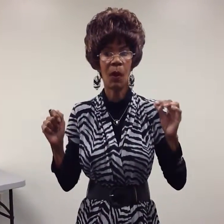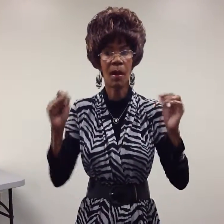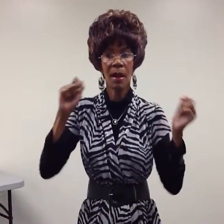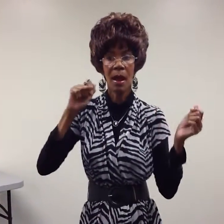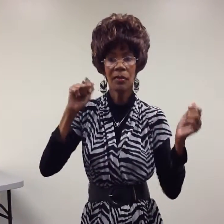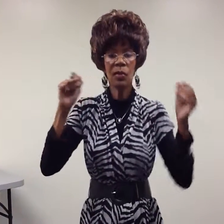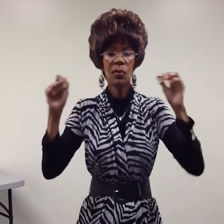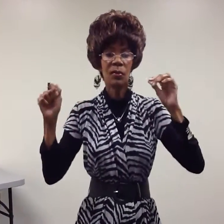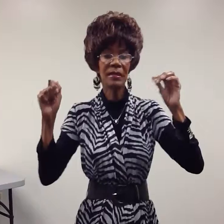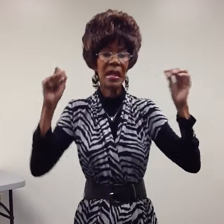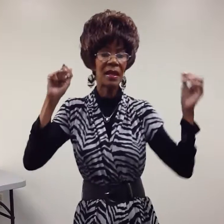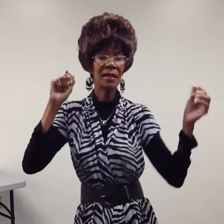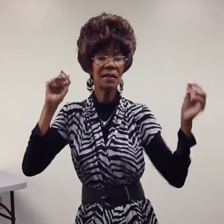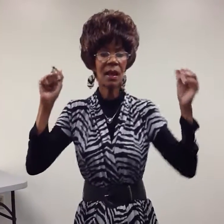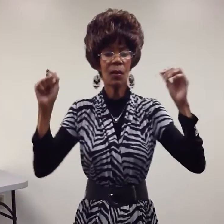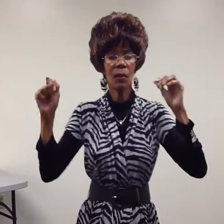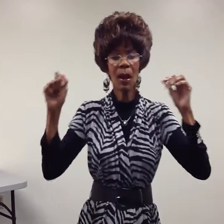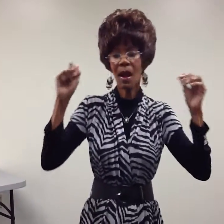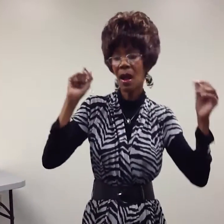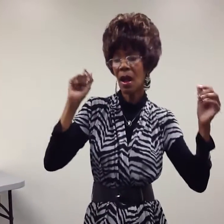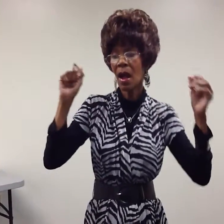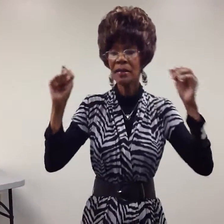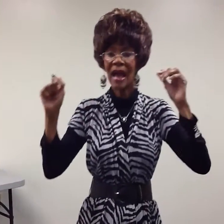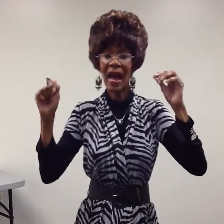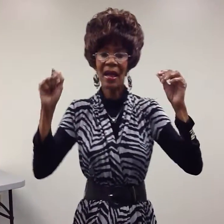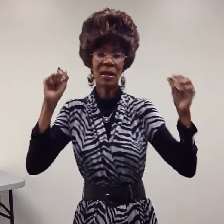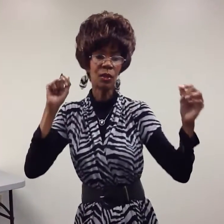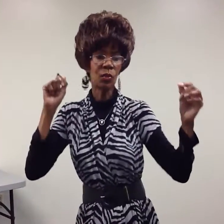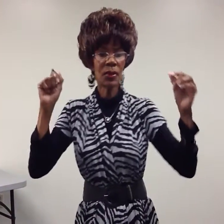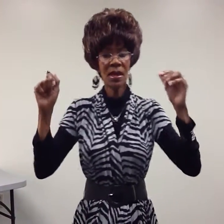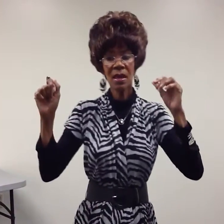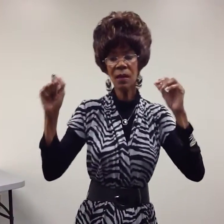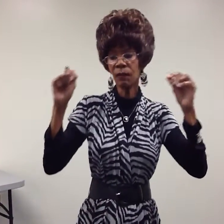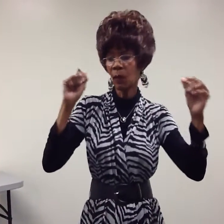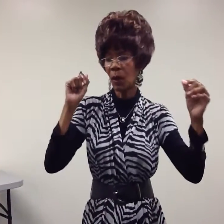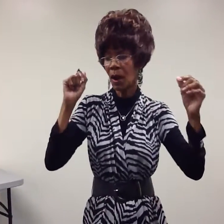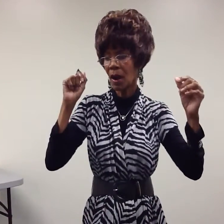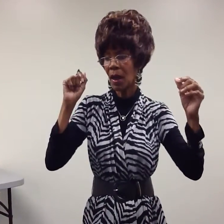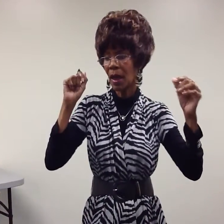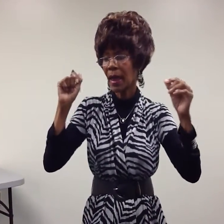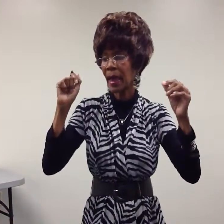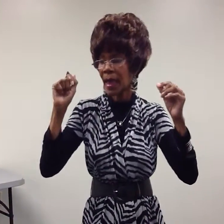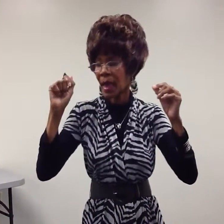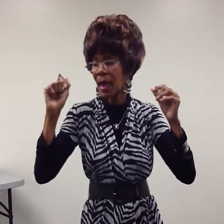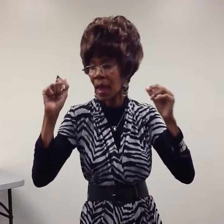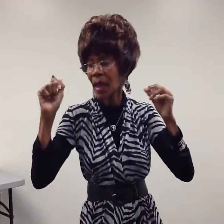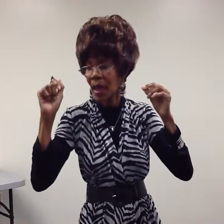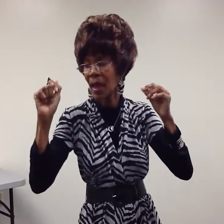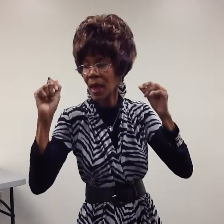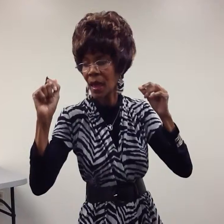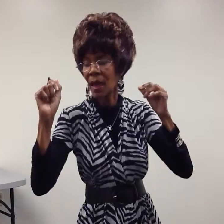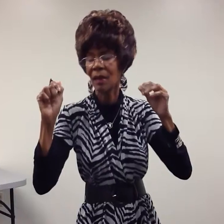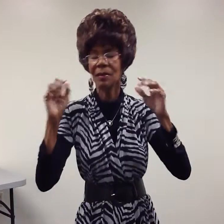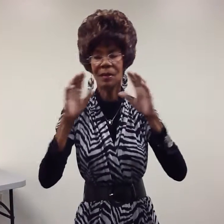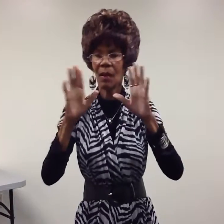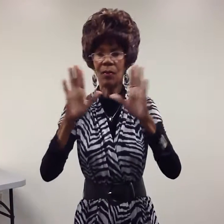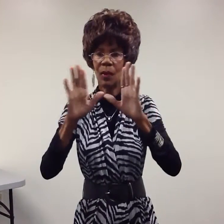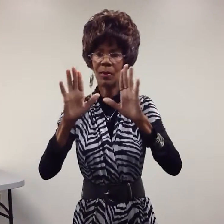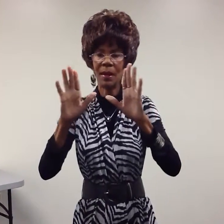-269348. Sorry. Wait a minute.